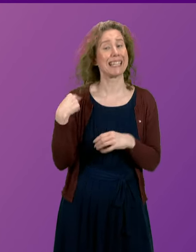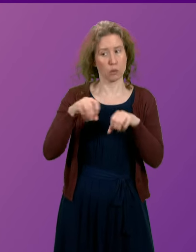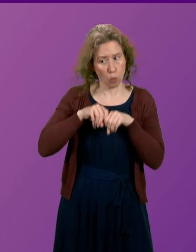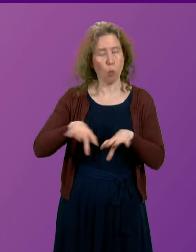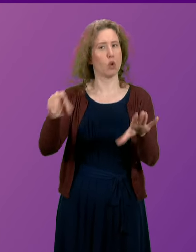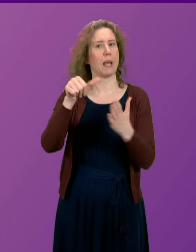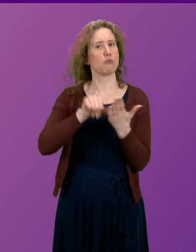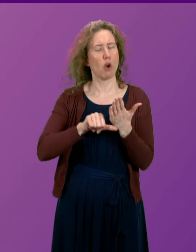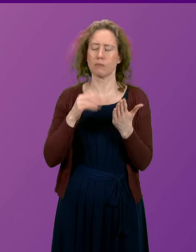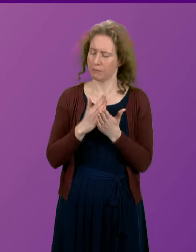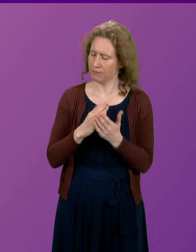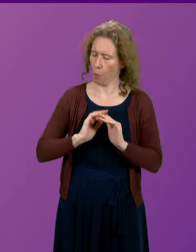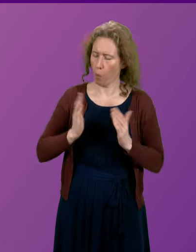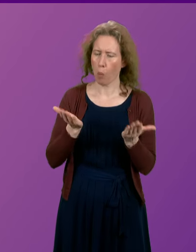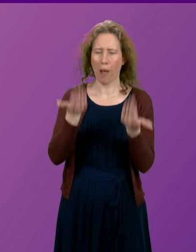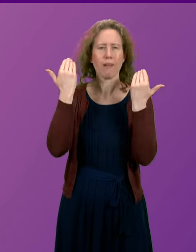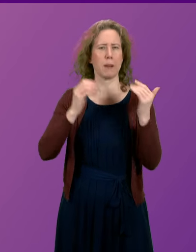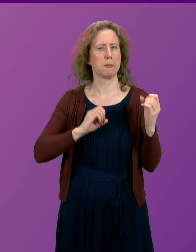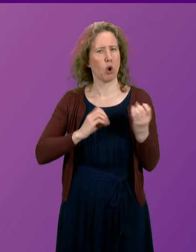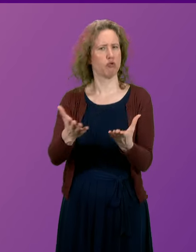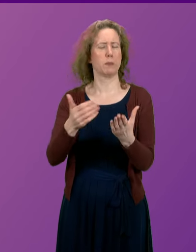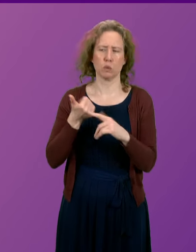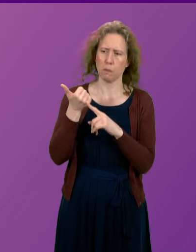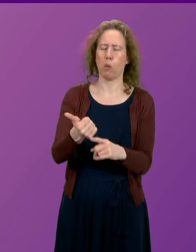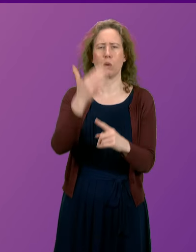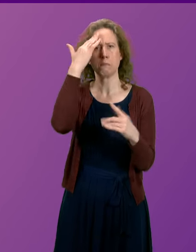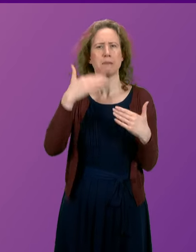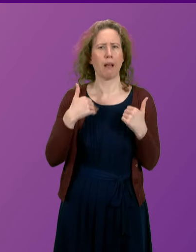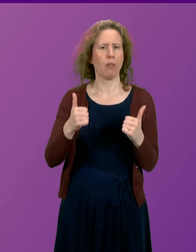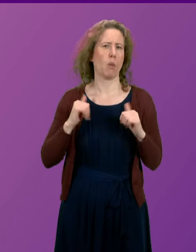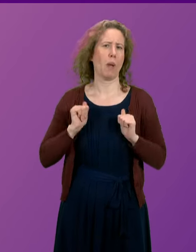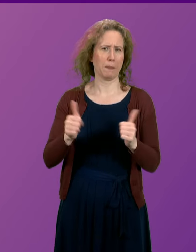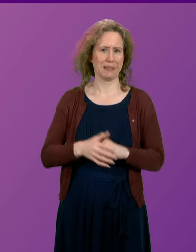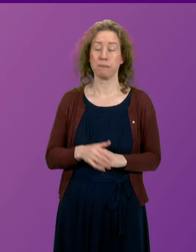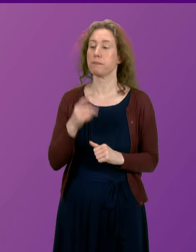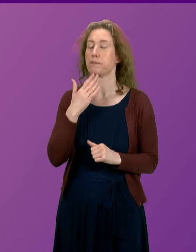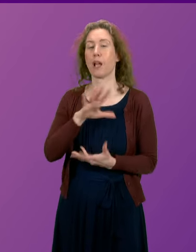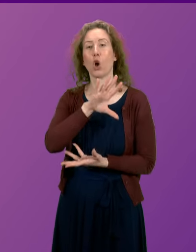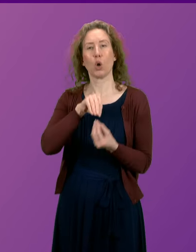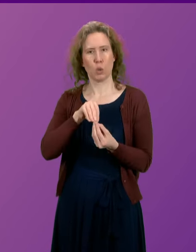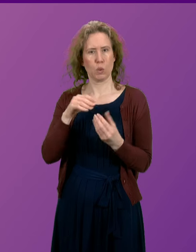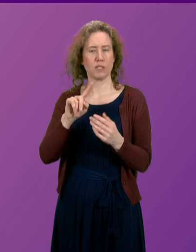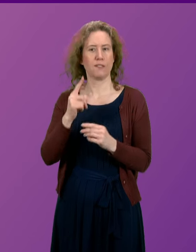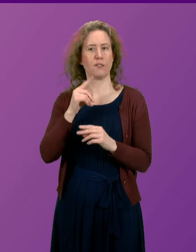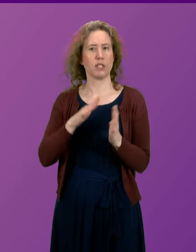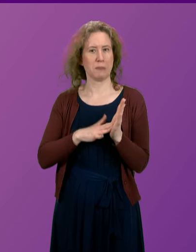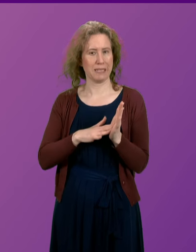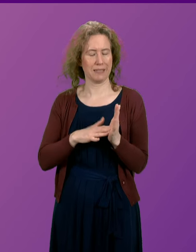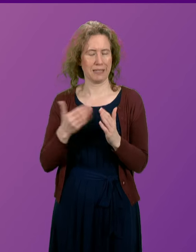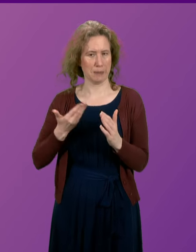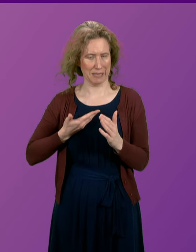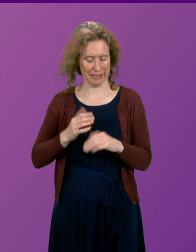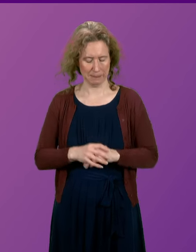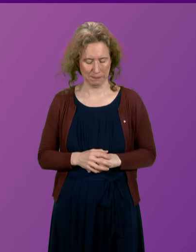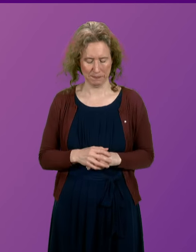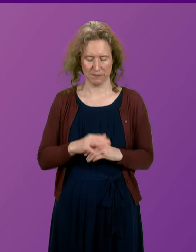programme, and it's a welcome contribution to our efforts on mental health and wellbeing. Thank you. That concludes First Minister's questions. The next item